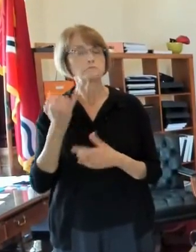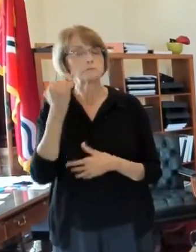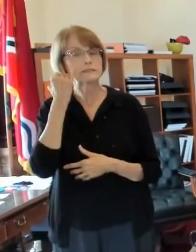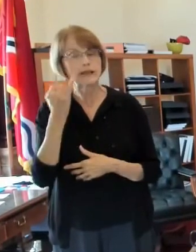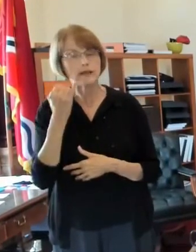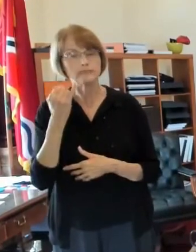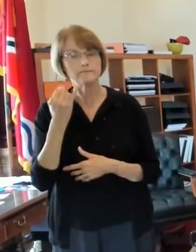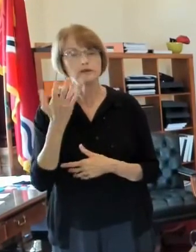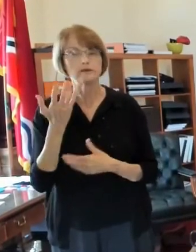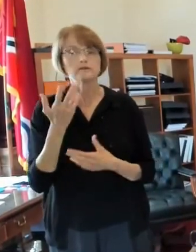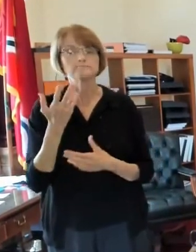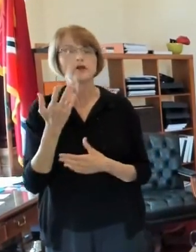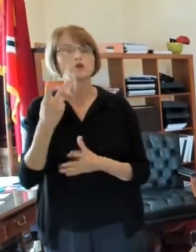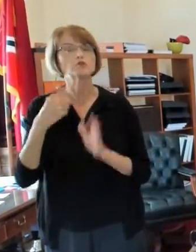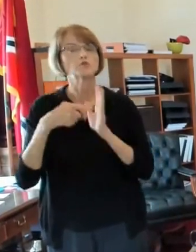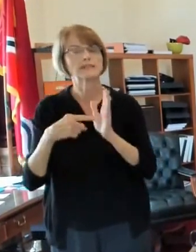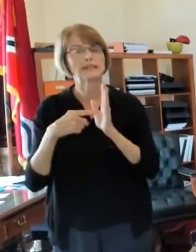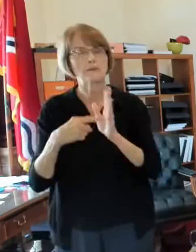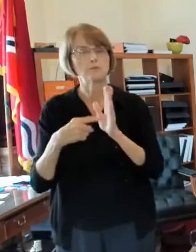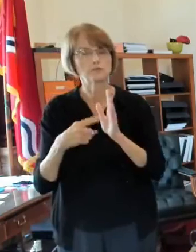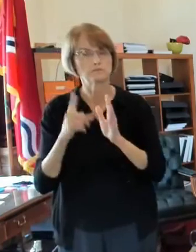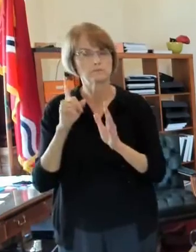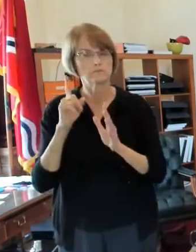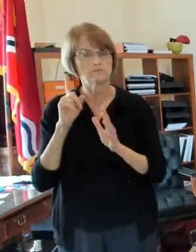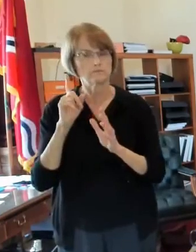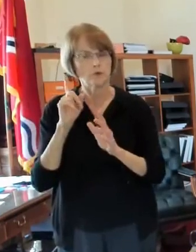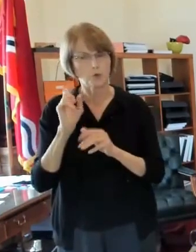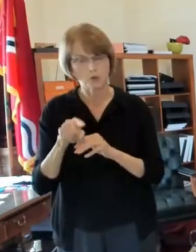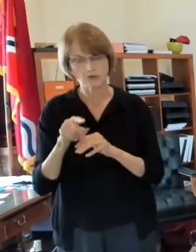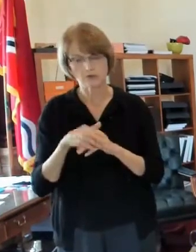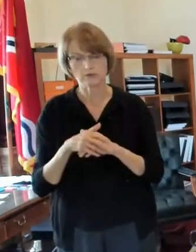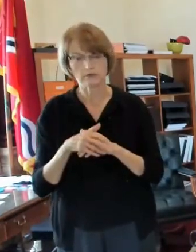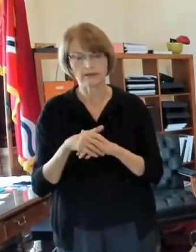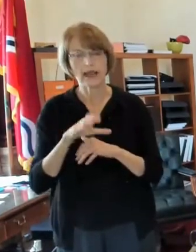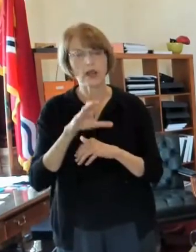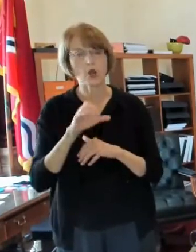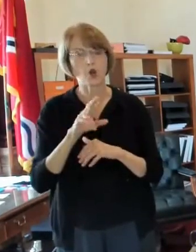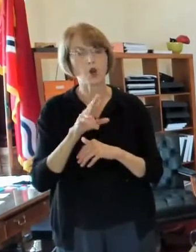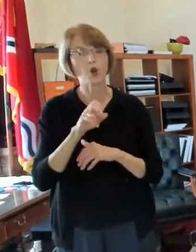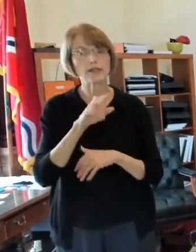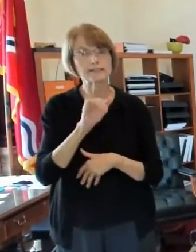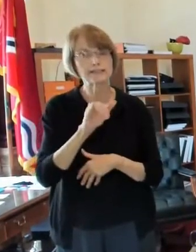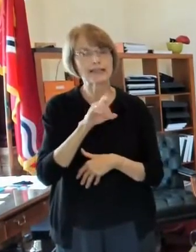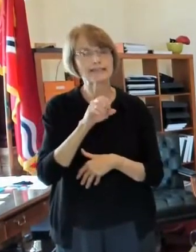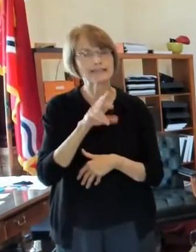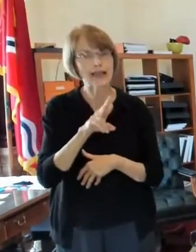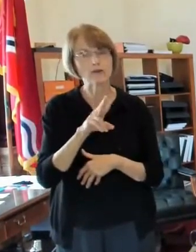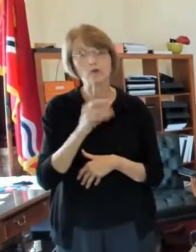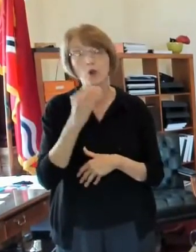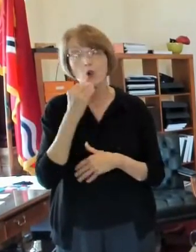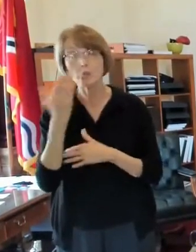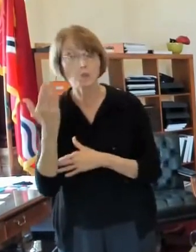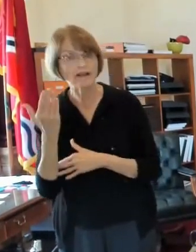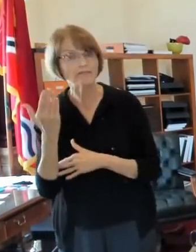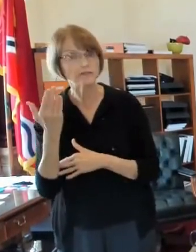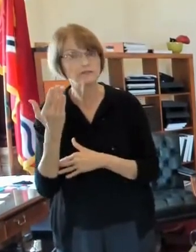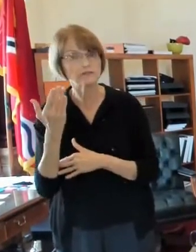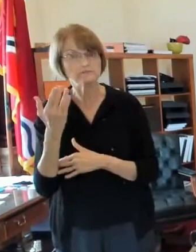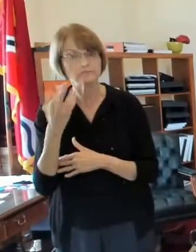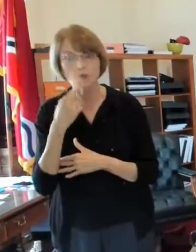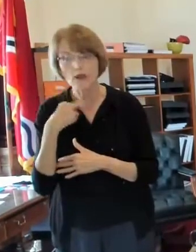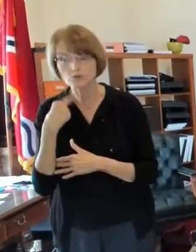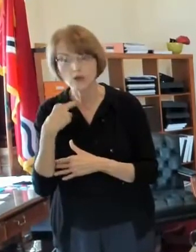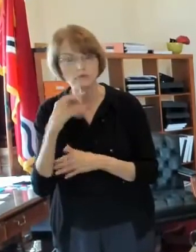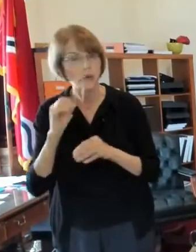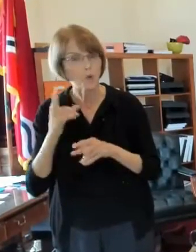i'll give a couple of examples here uh maybe like courtesy diner or a breakfast place that doesn't serve alcohol uh